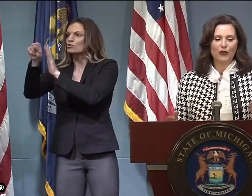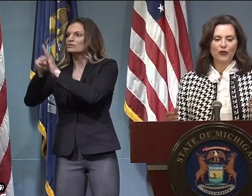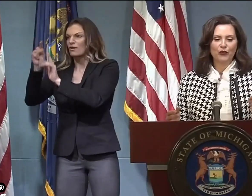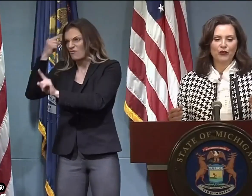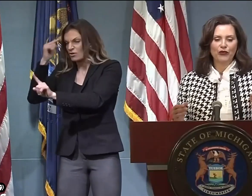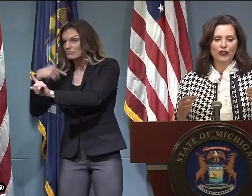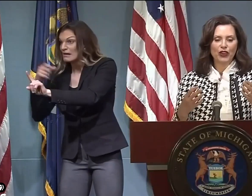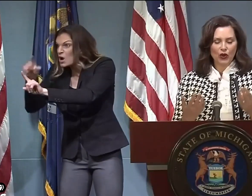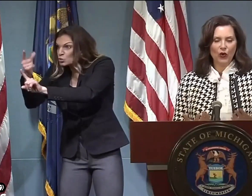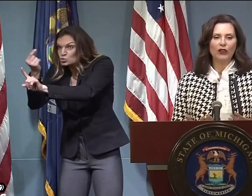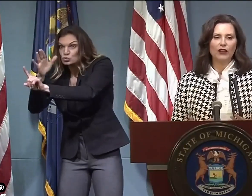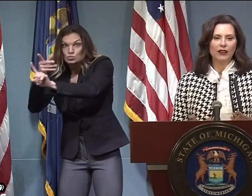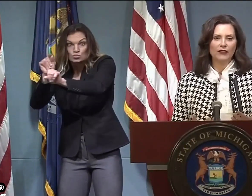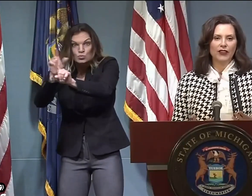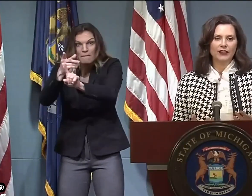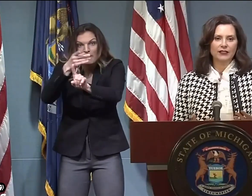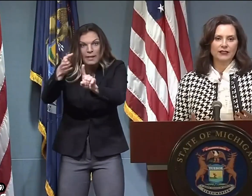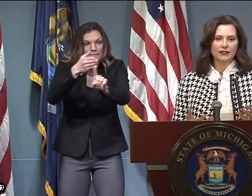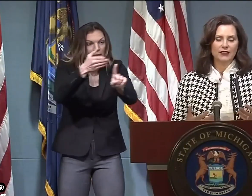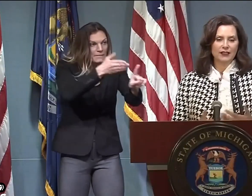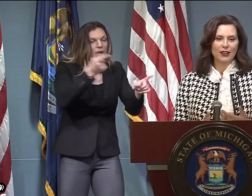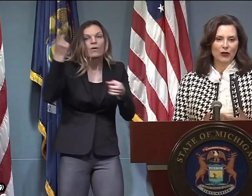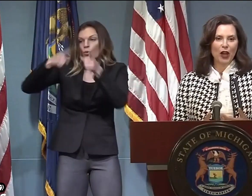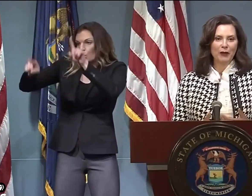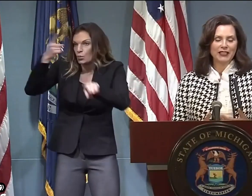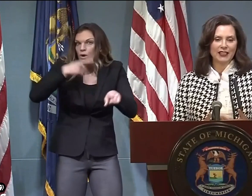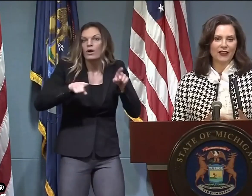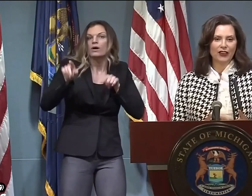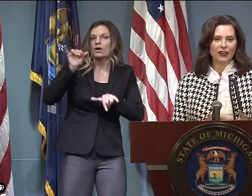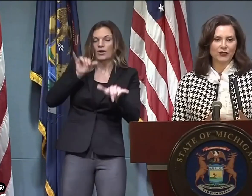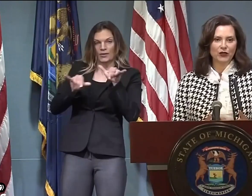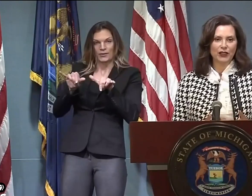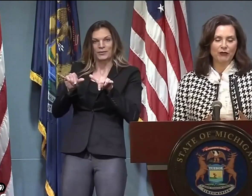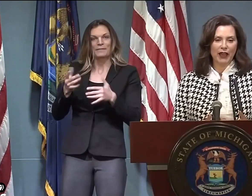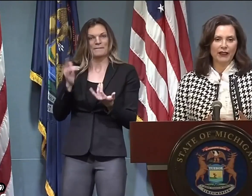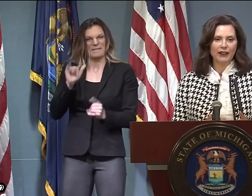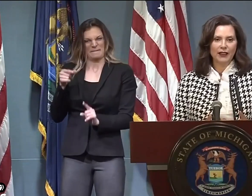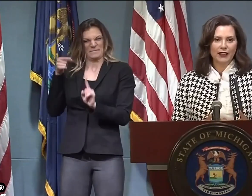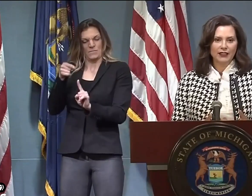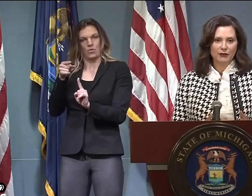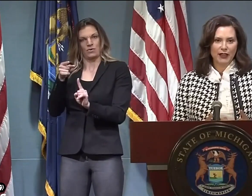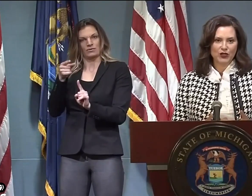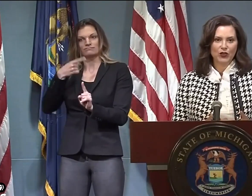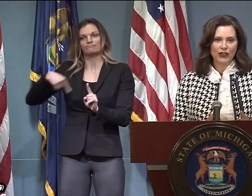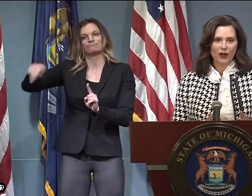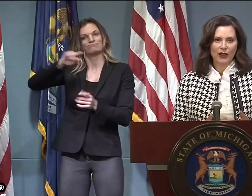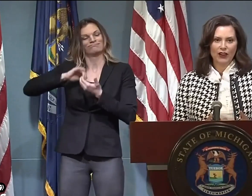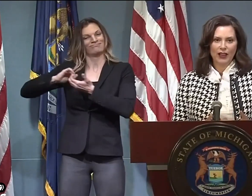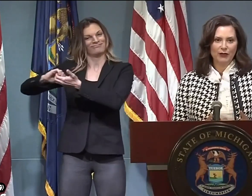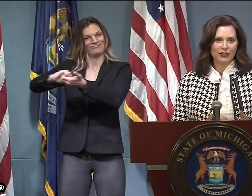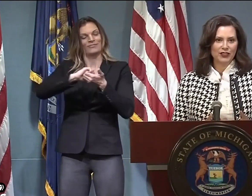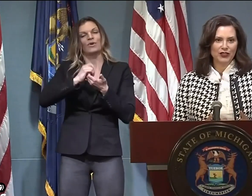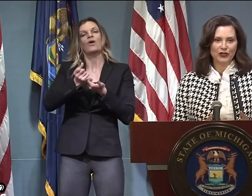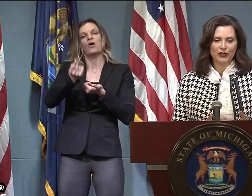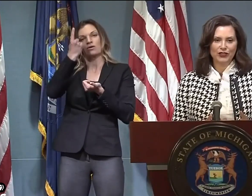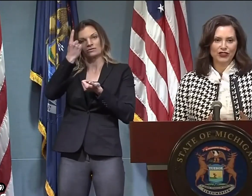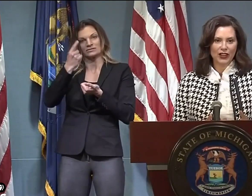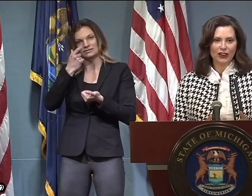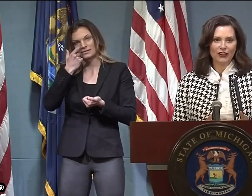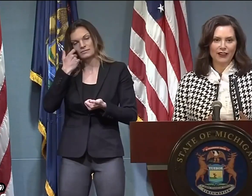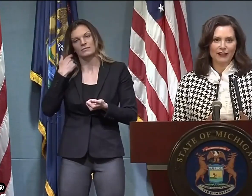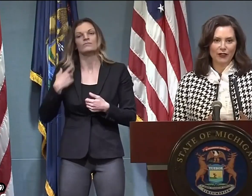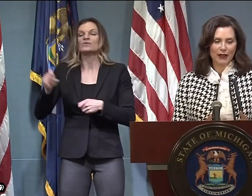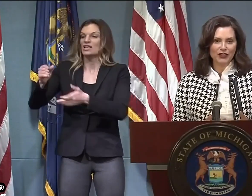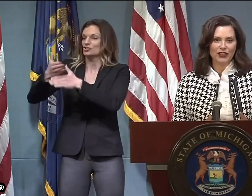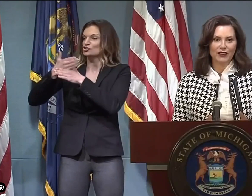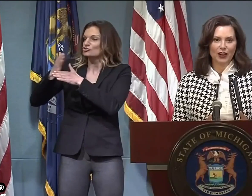But I think that, you know, the goal of this, you know, coming together has really been to make